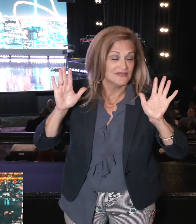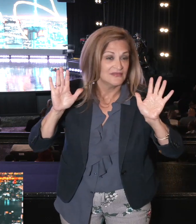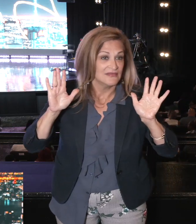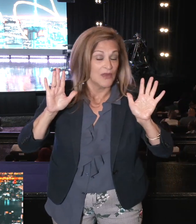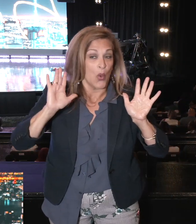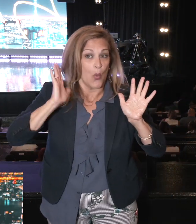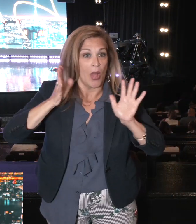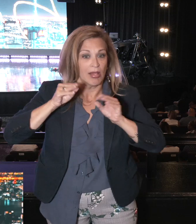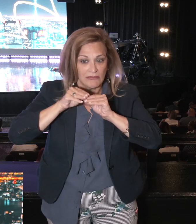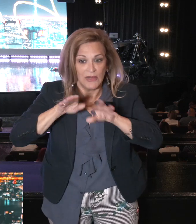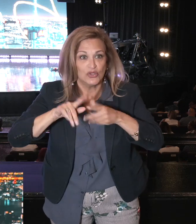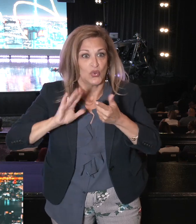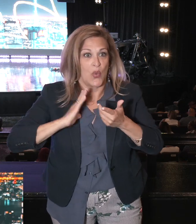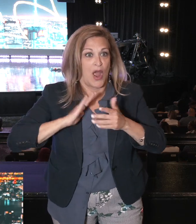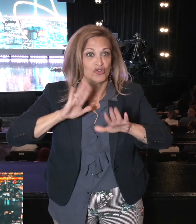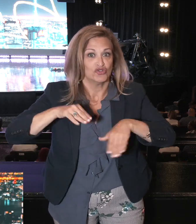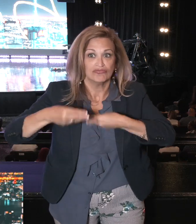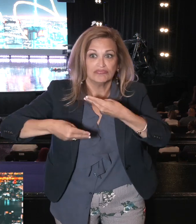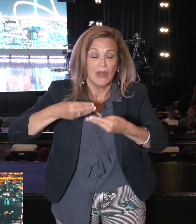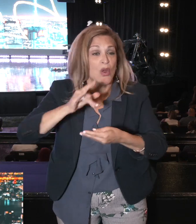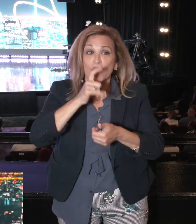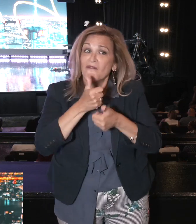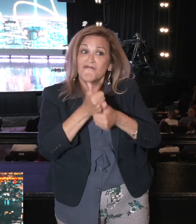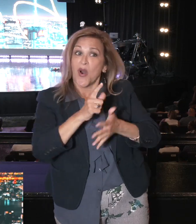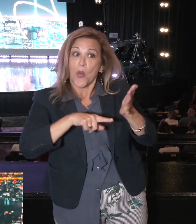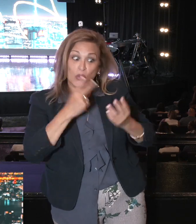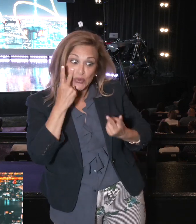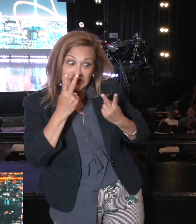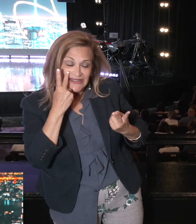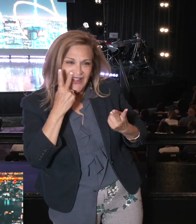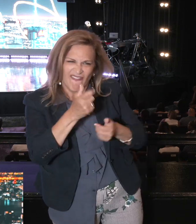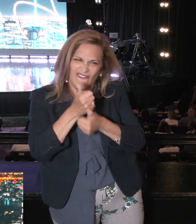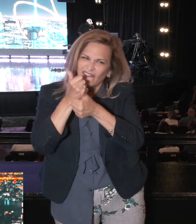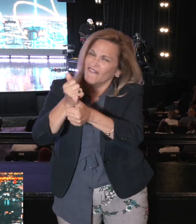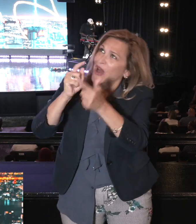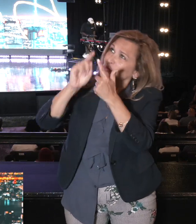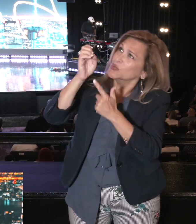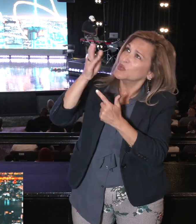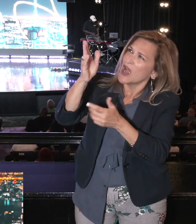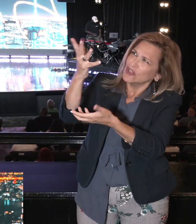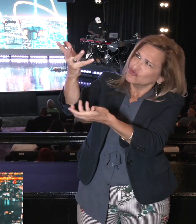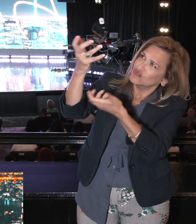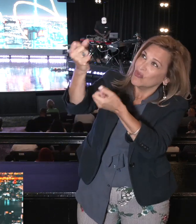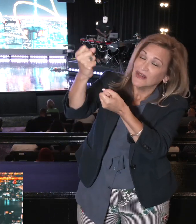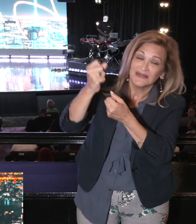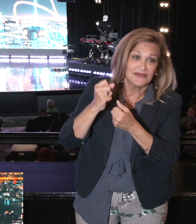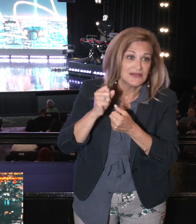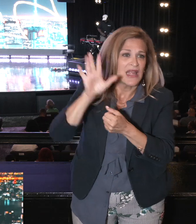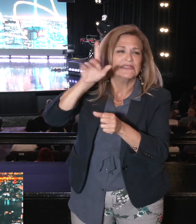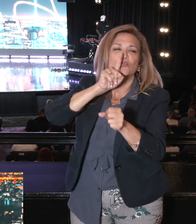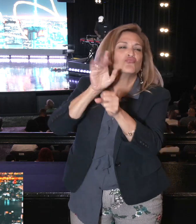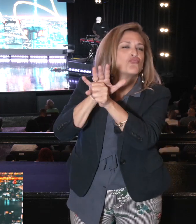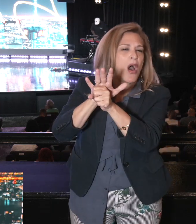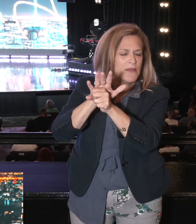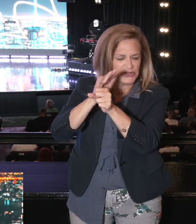not by sight. Not by sight. We need to lean on the promises of God, like I said earlier, all 8,000.